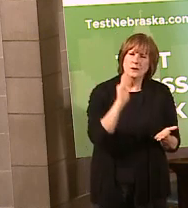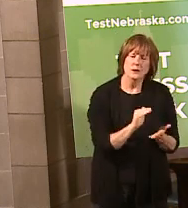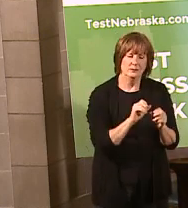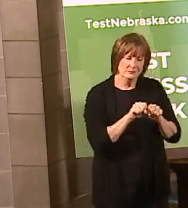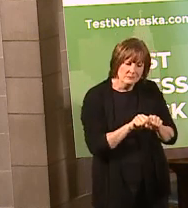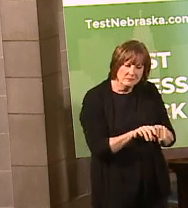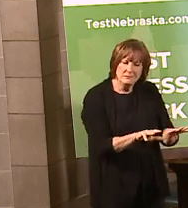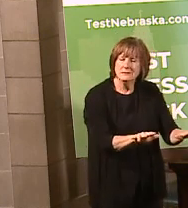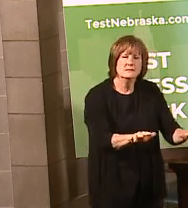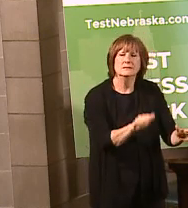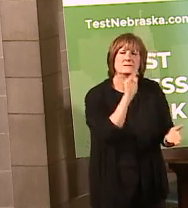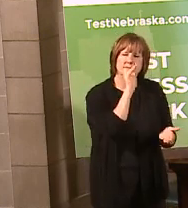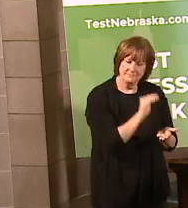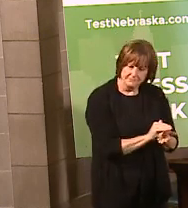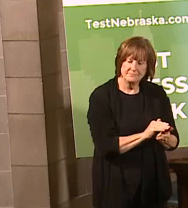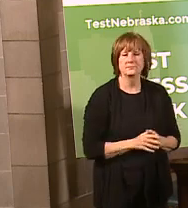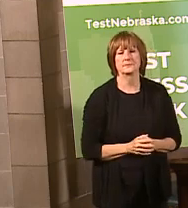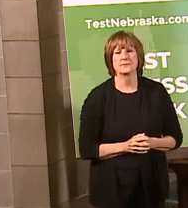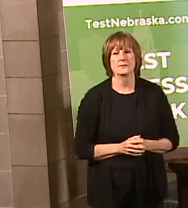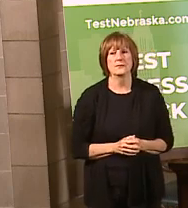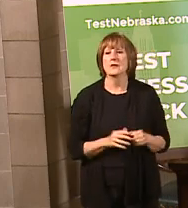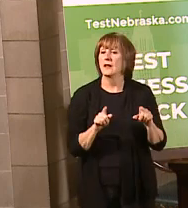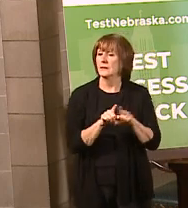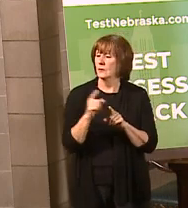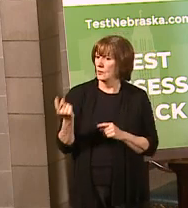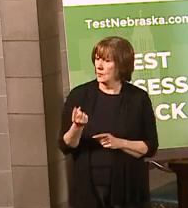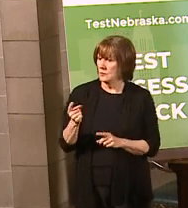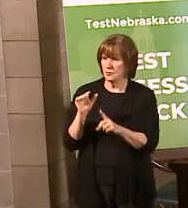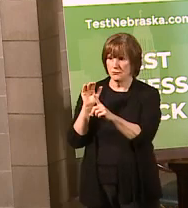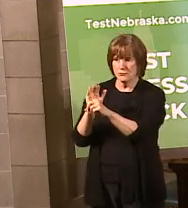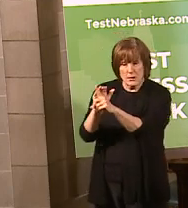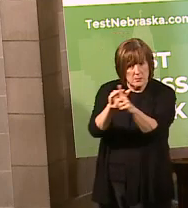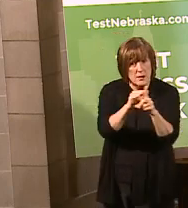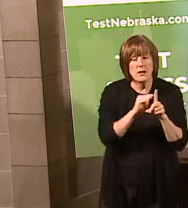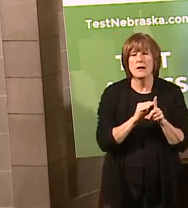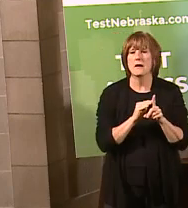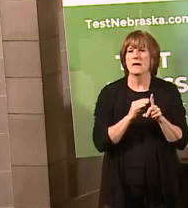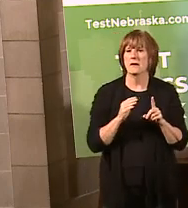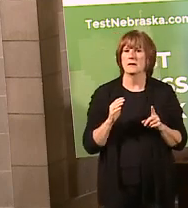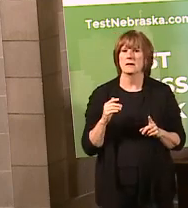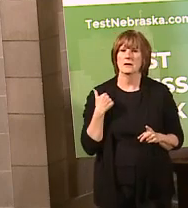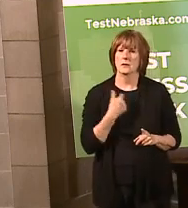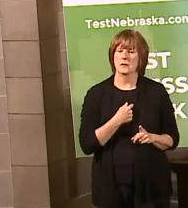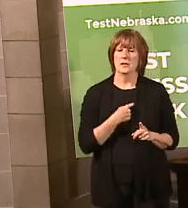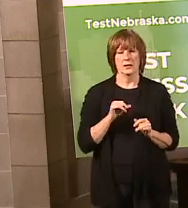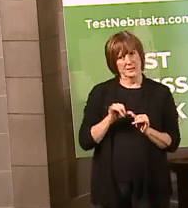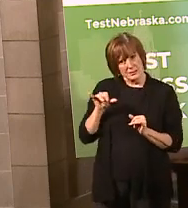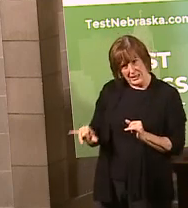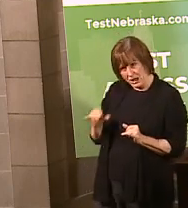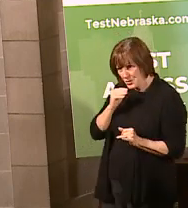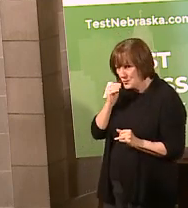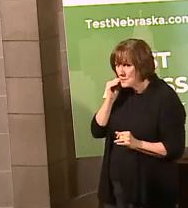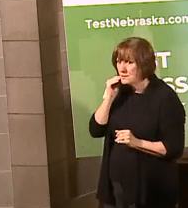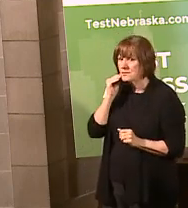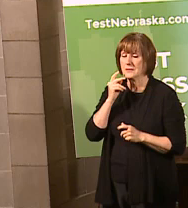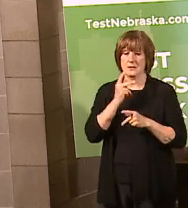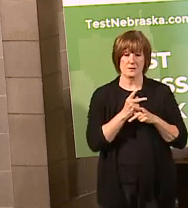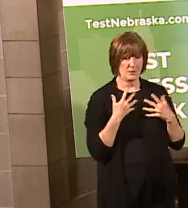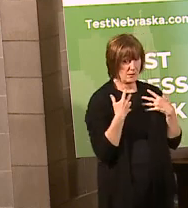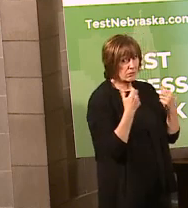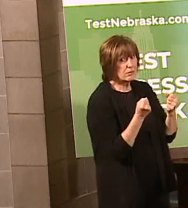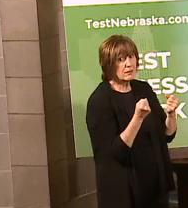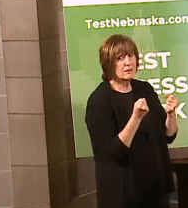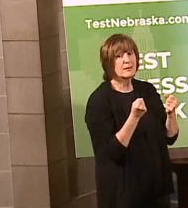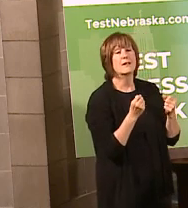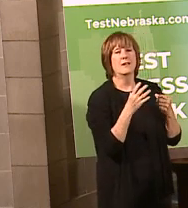in Nebraska. As always, I want to remind folks that we are staying home, staying healthy, staying connected. We're on